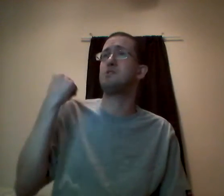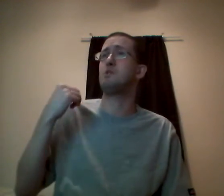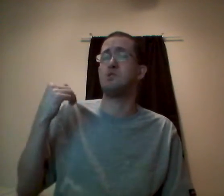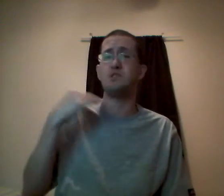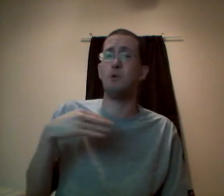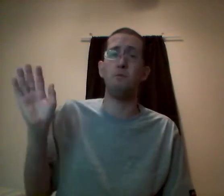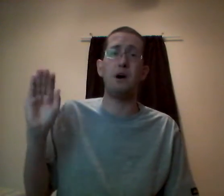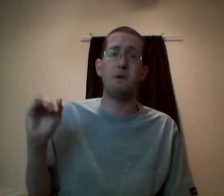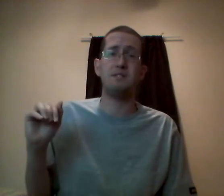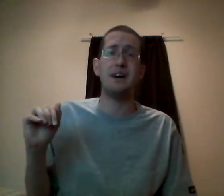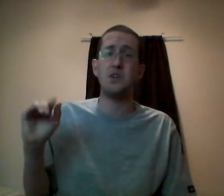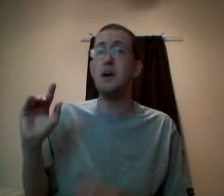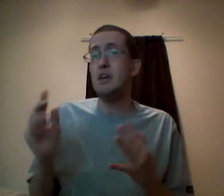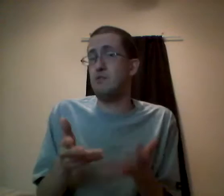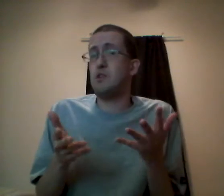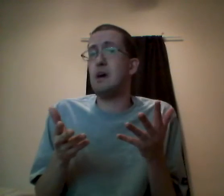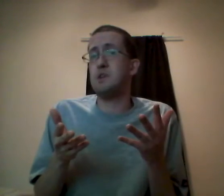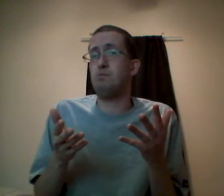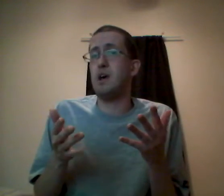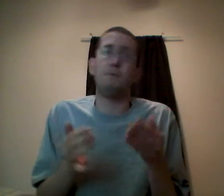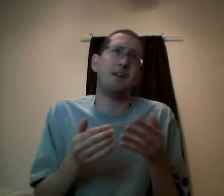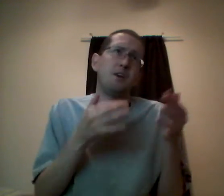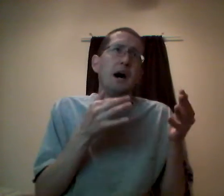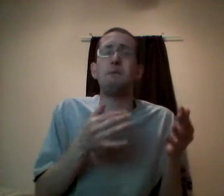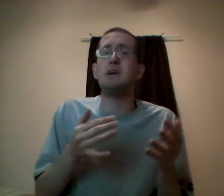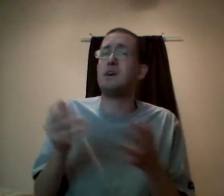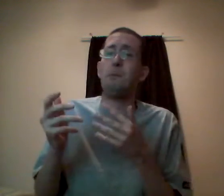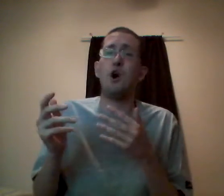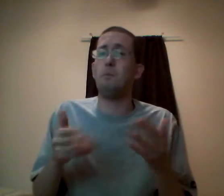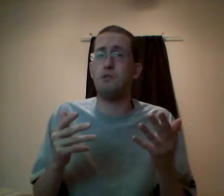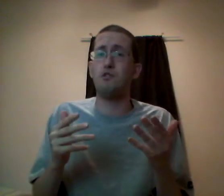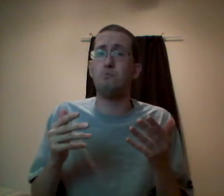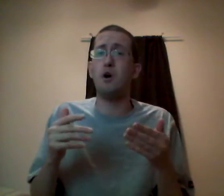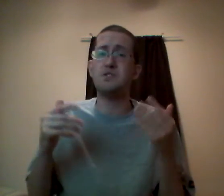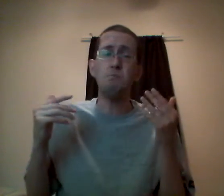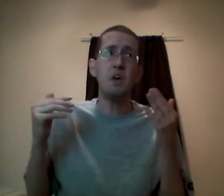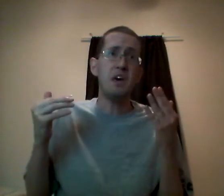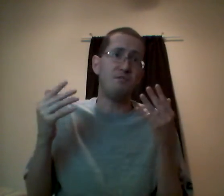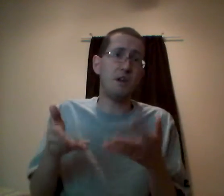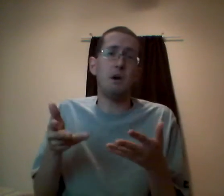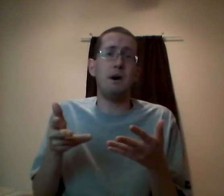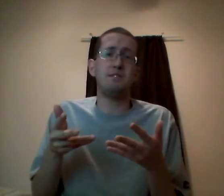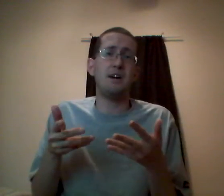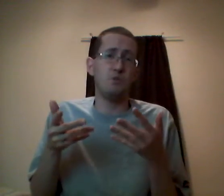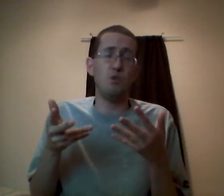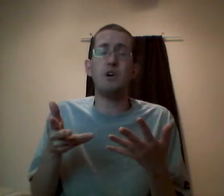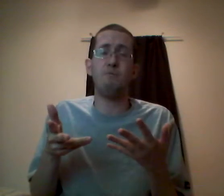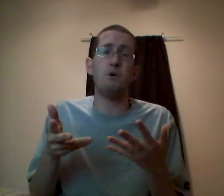Nintendo's list I won't even bother monetizing. If the other games I play like Konami, Capcom and other third parties, if they don't get monetized within a week of my